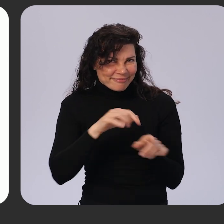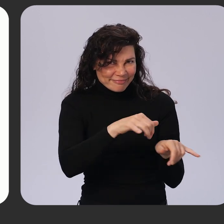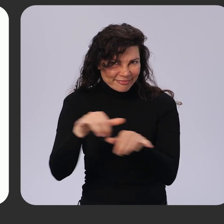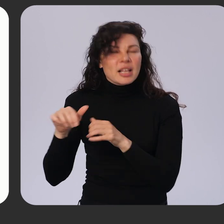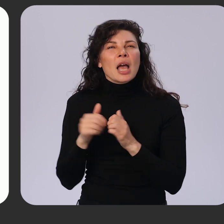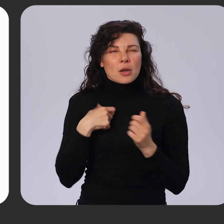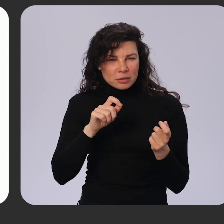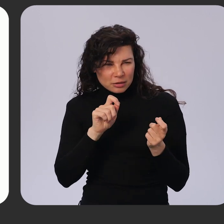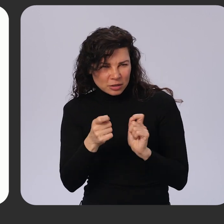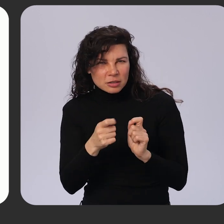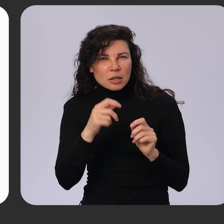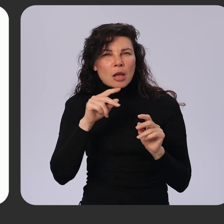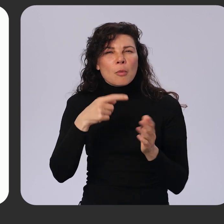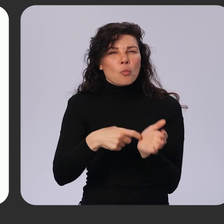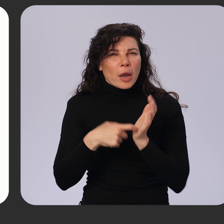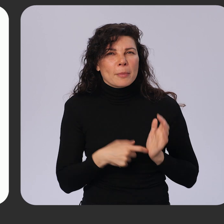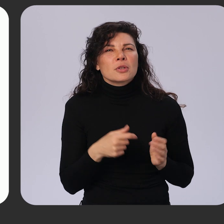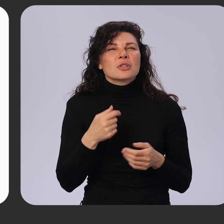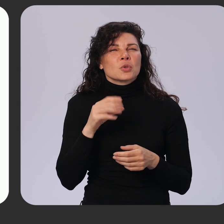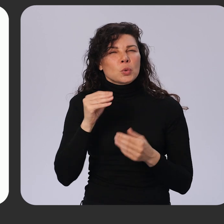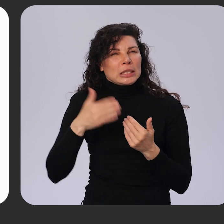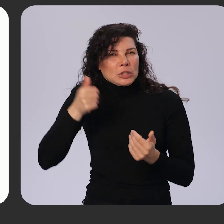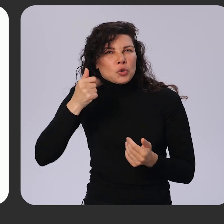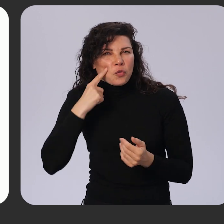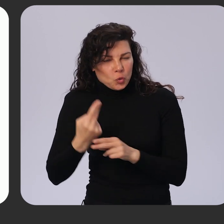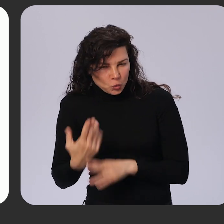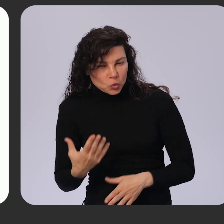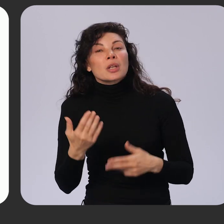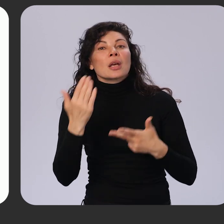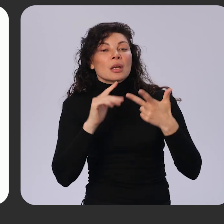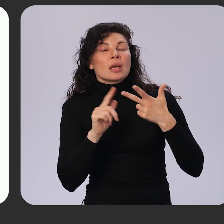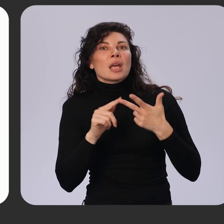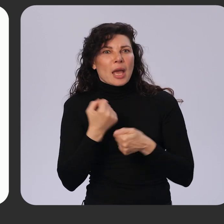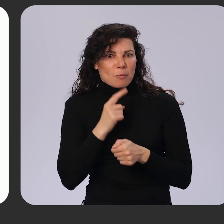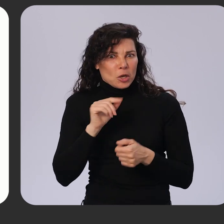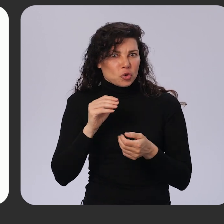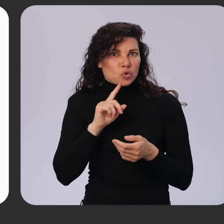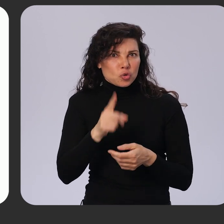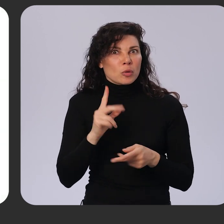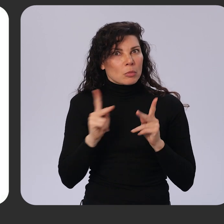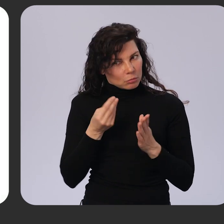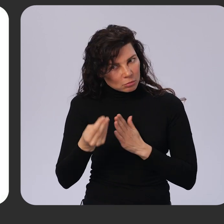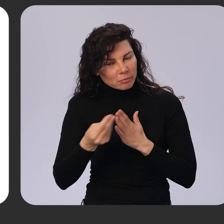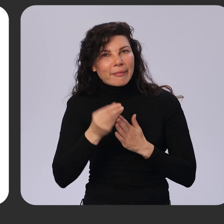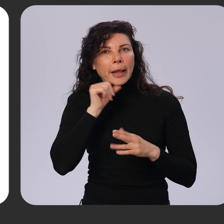user friction? And well, most importantly, how do I ensure my conversion rates do not fall? To